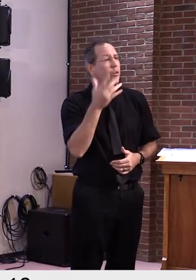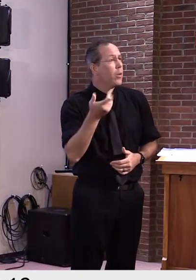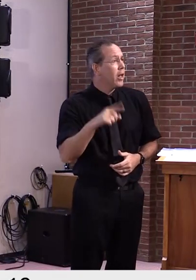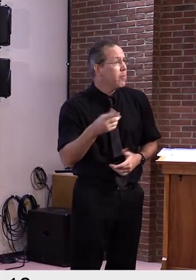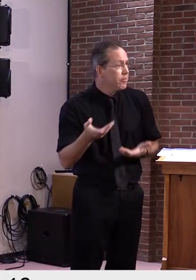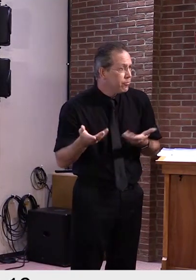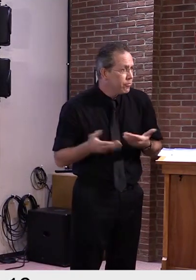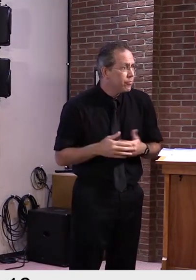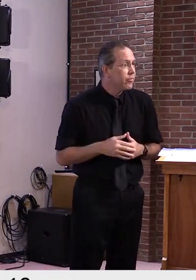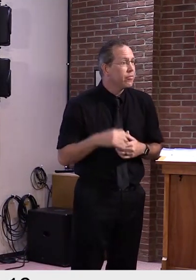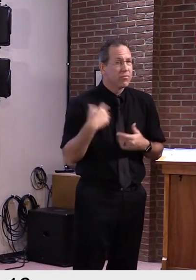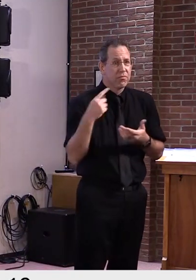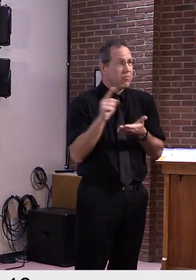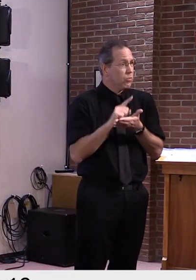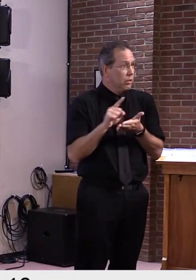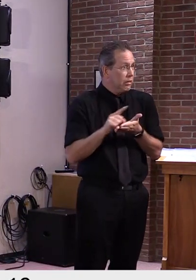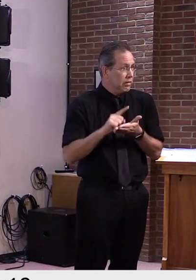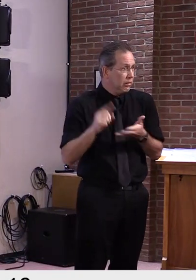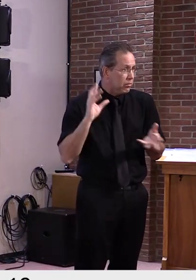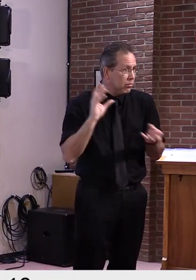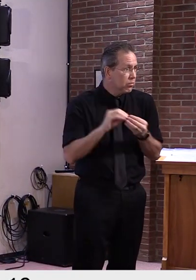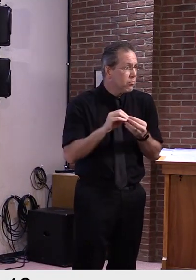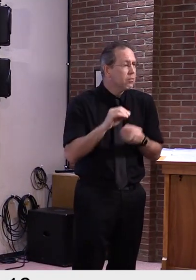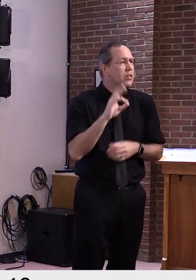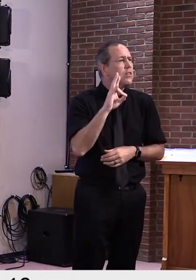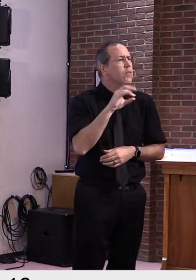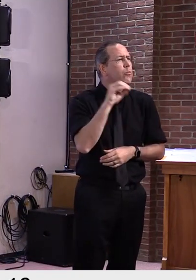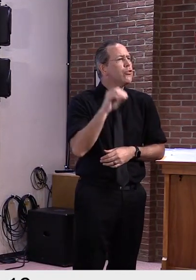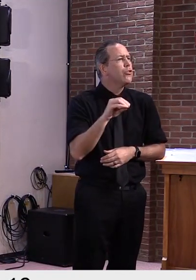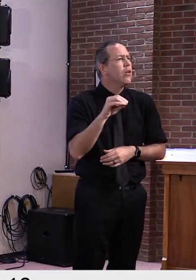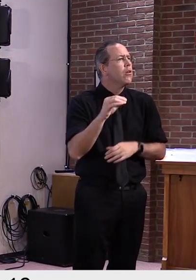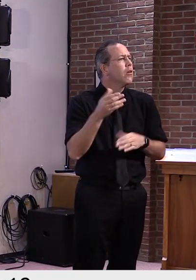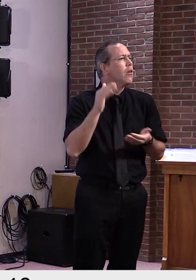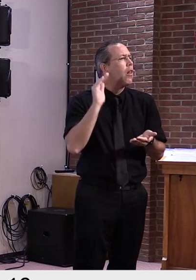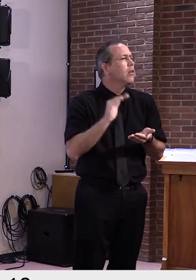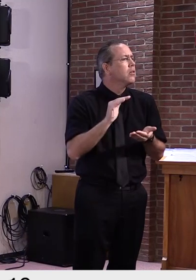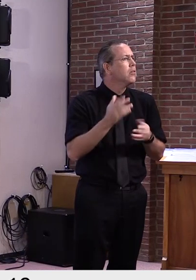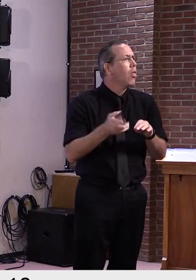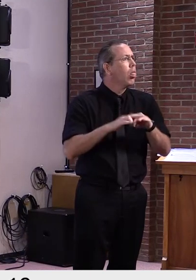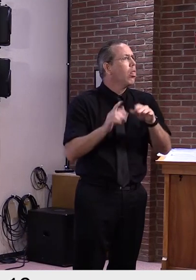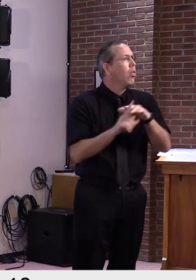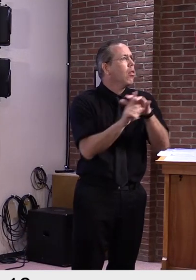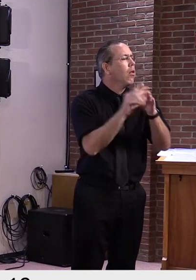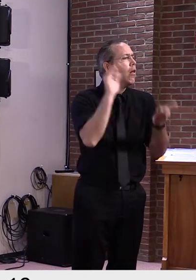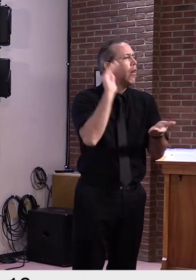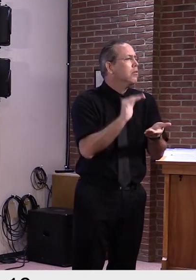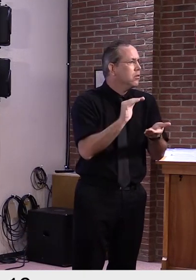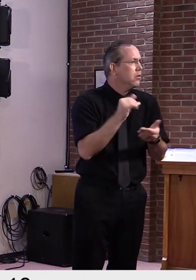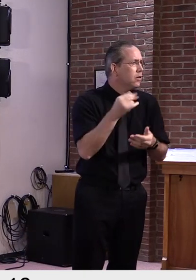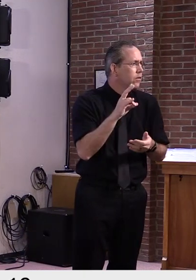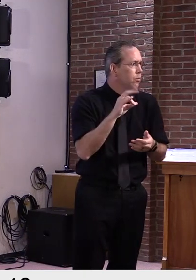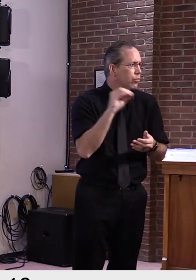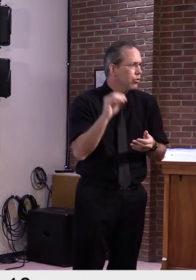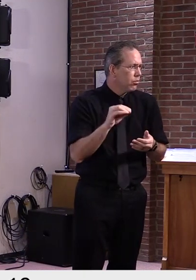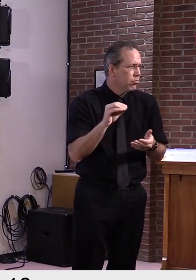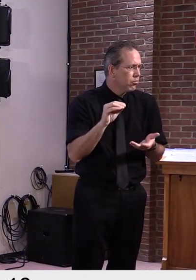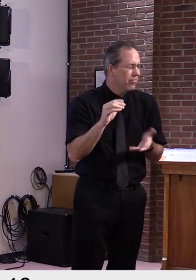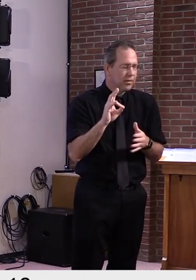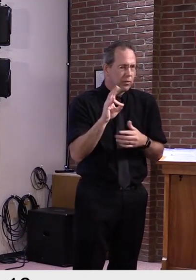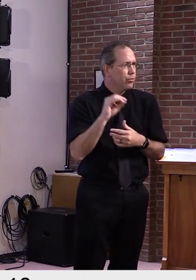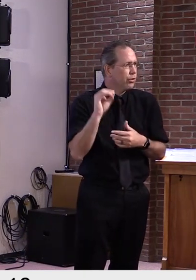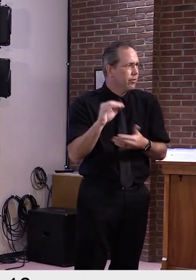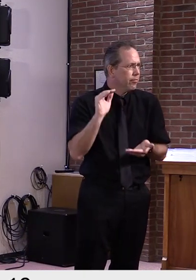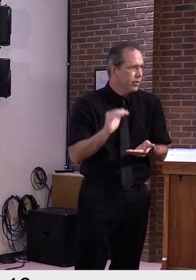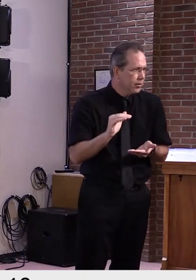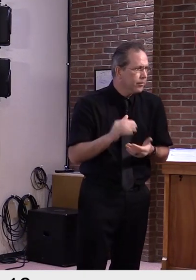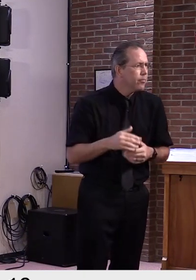weekly cases compared to last week. This marks the second consecutive week of case decline in the Northeast and is in fact